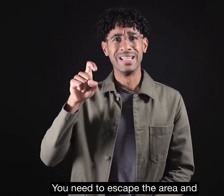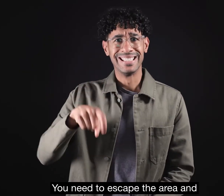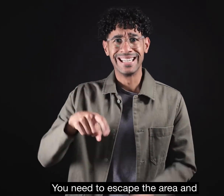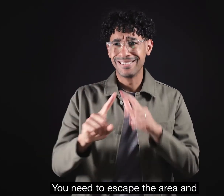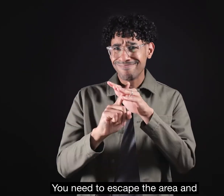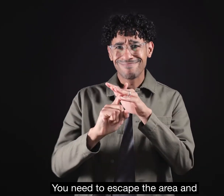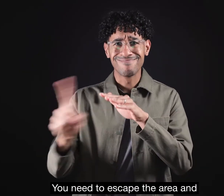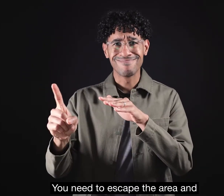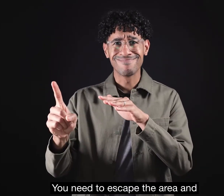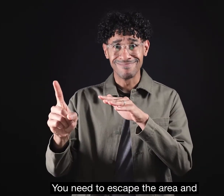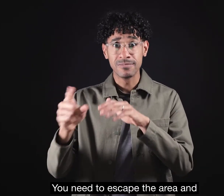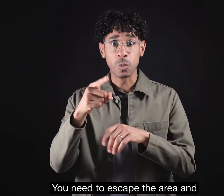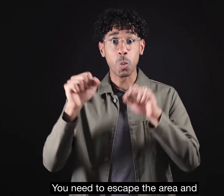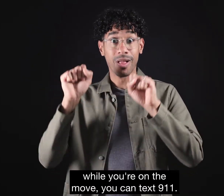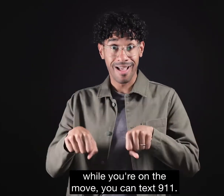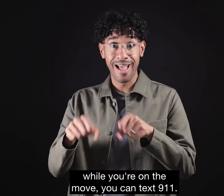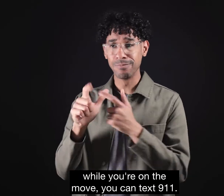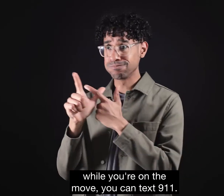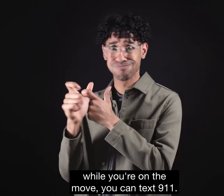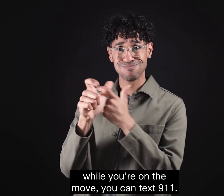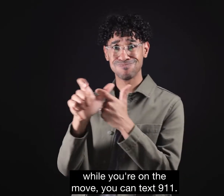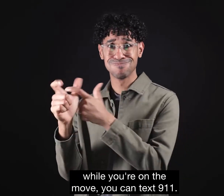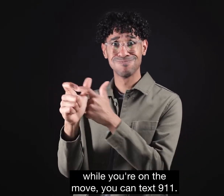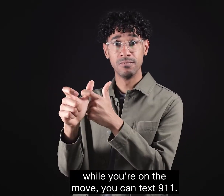You need to escape the area and while you are on the move you can text 911.